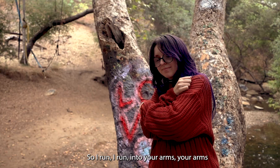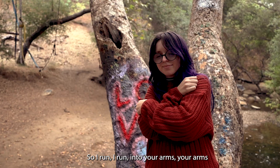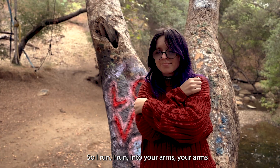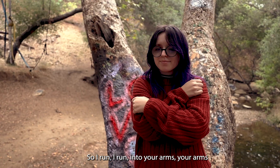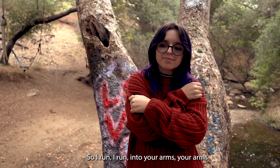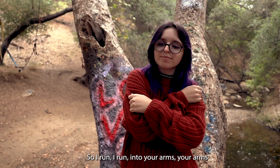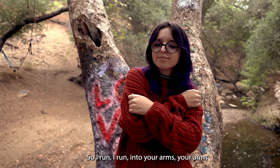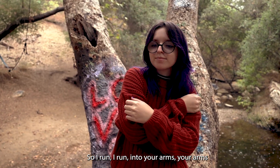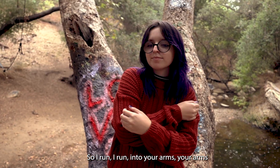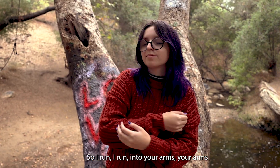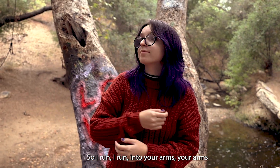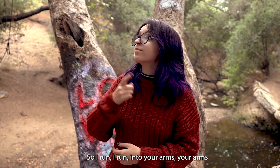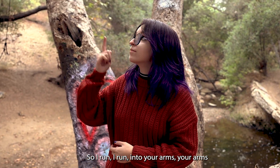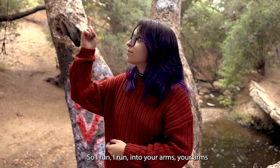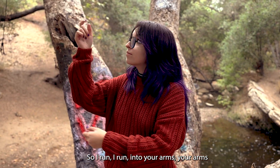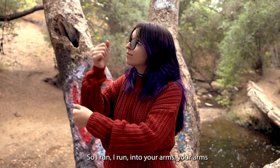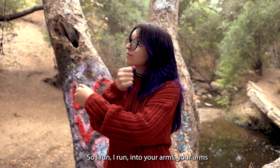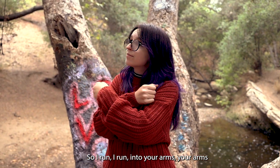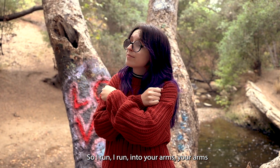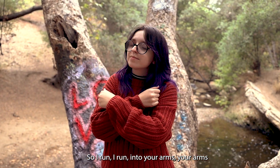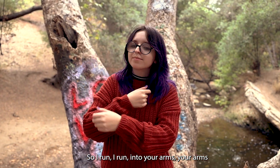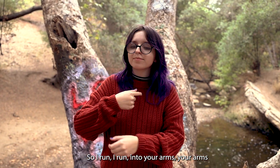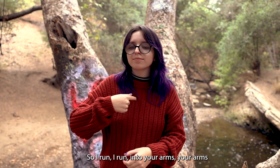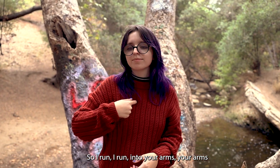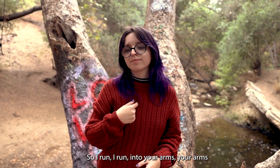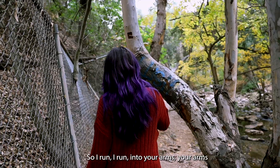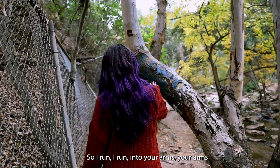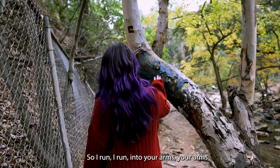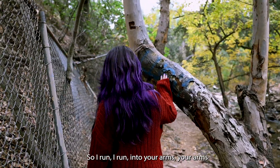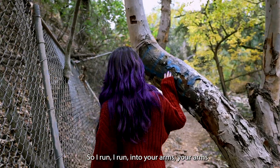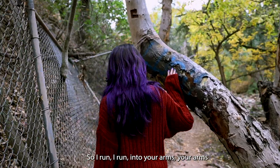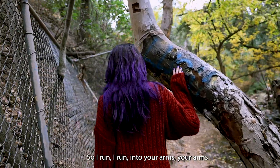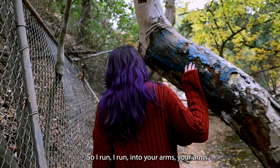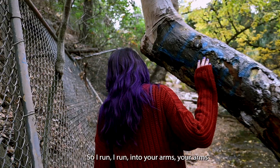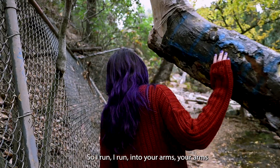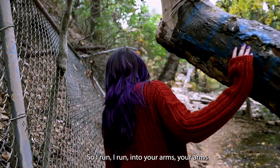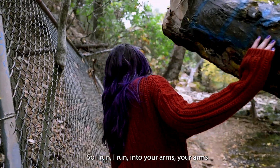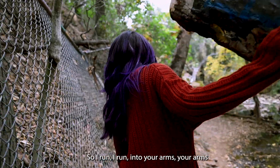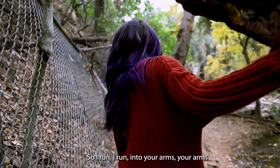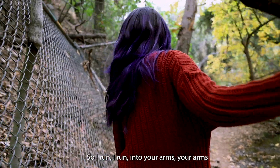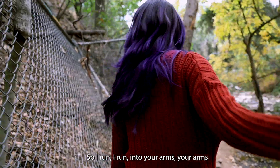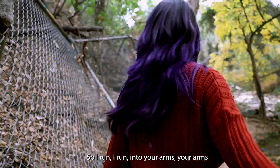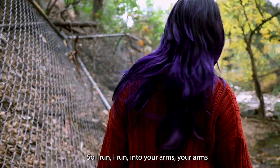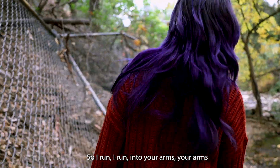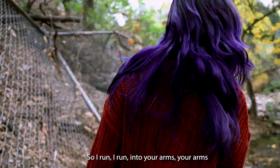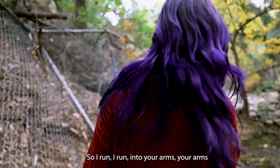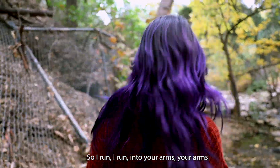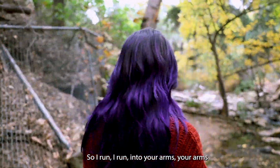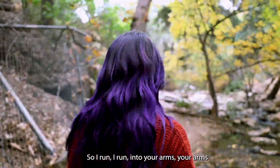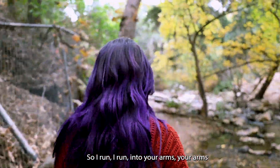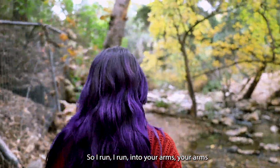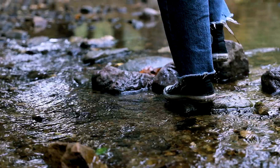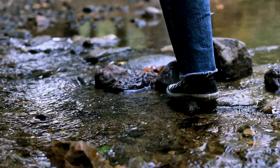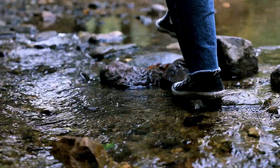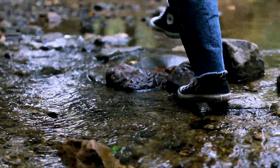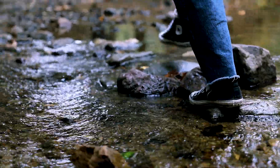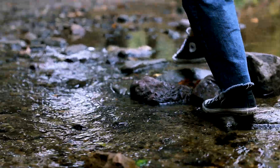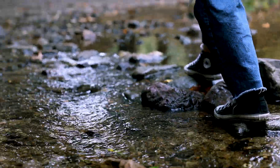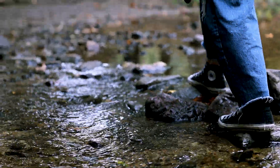like the prodigal I run into the I run to you,